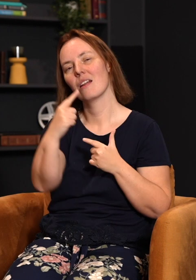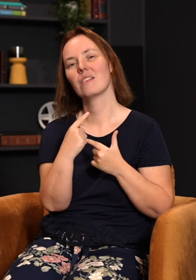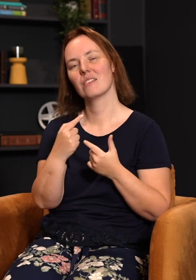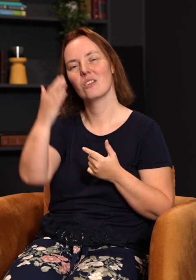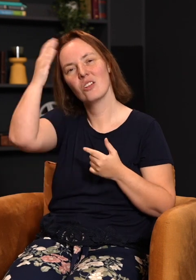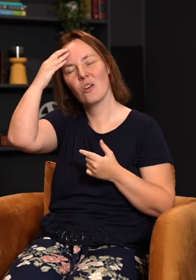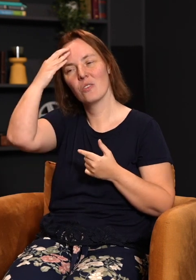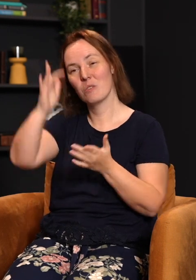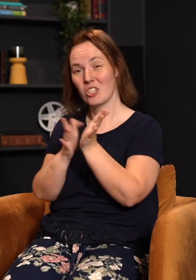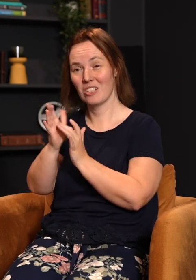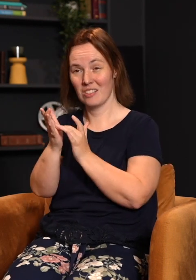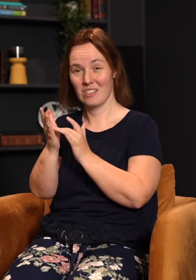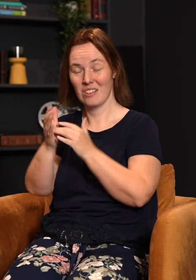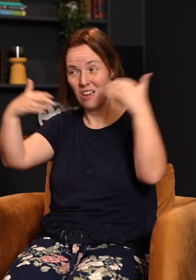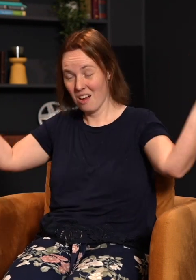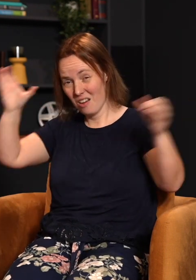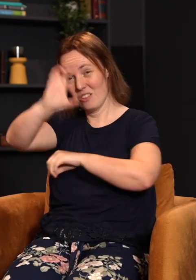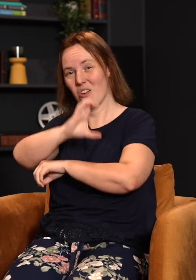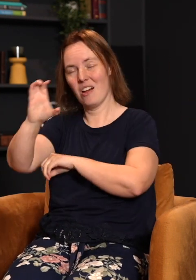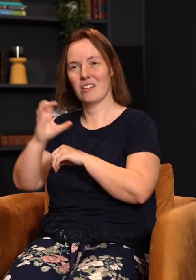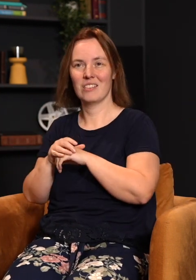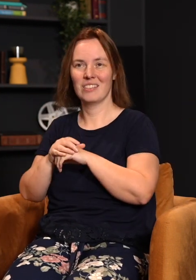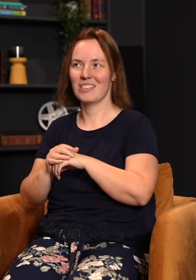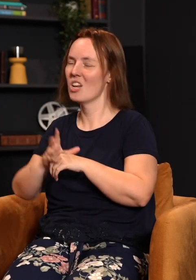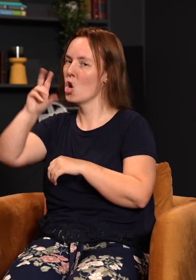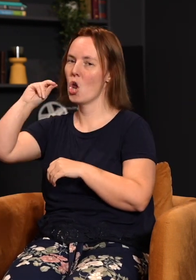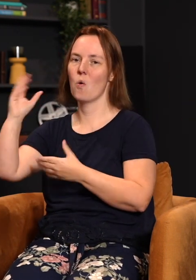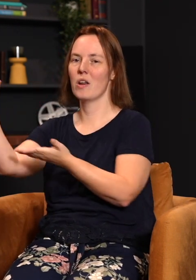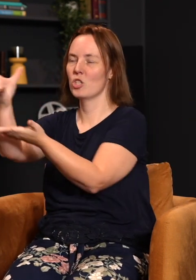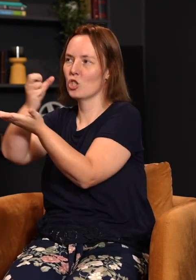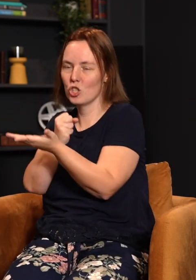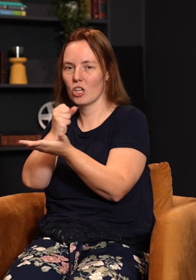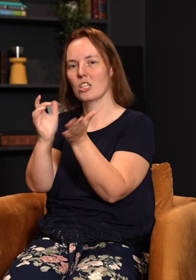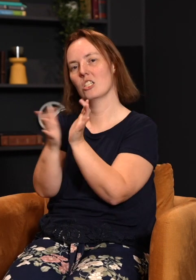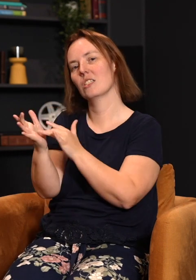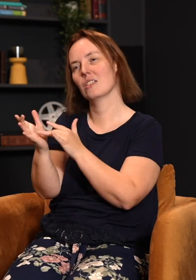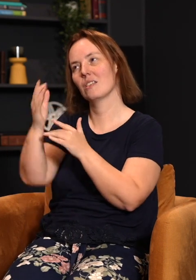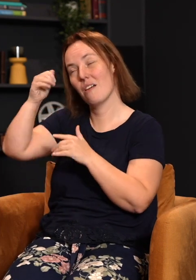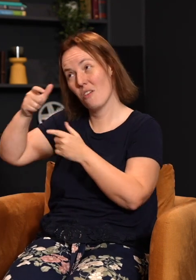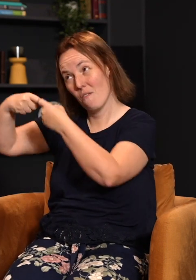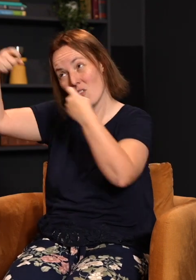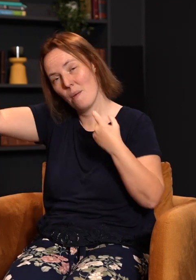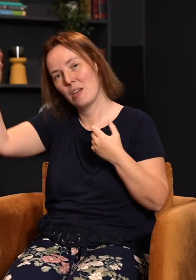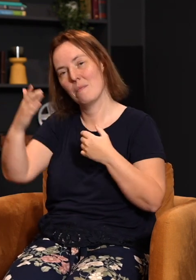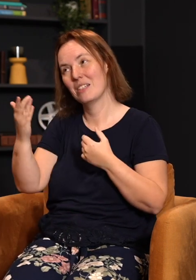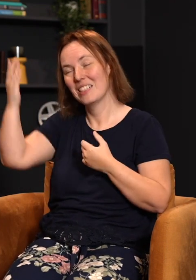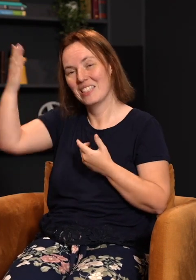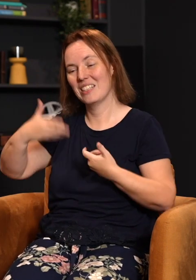know that when Jesus hung on the cross, remember Jesus said, no one takes my life from me. I lay it down freely. Remember the Bible